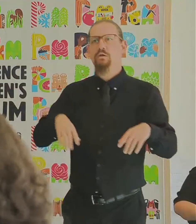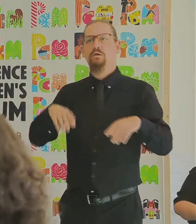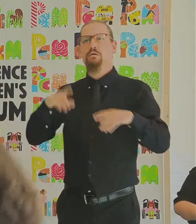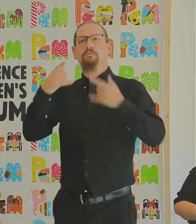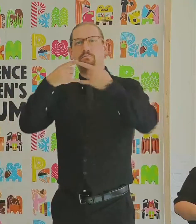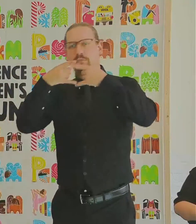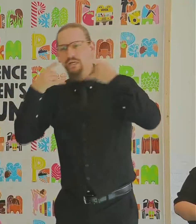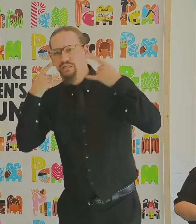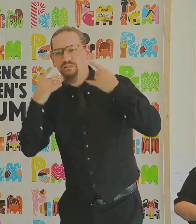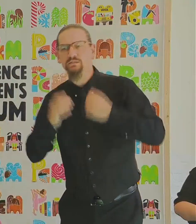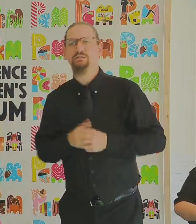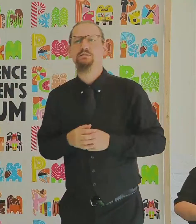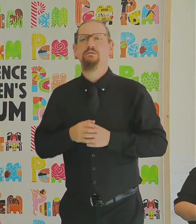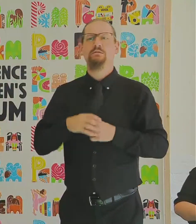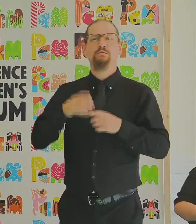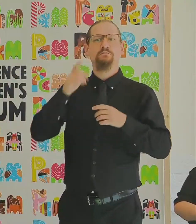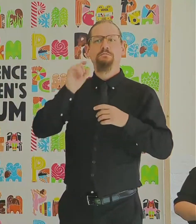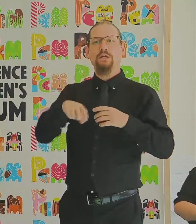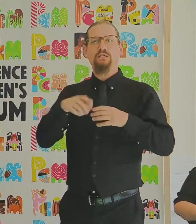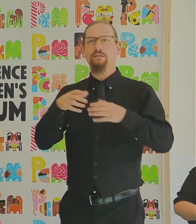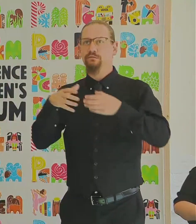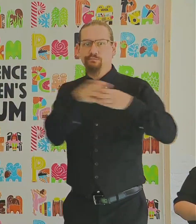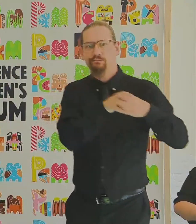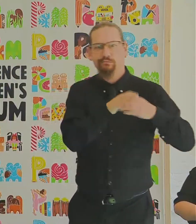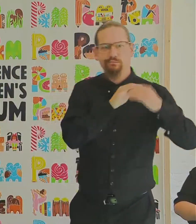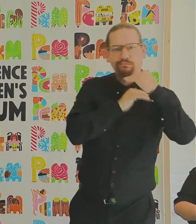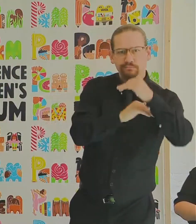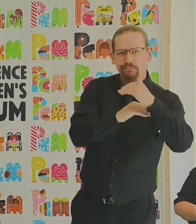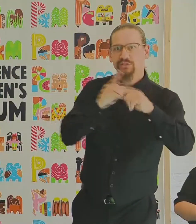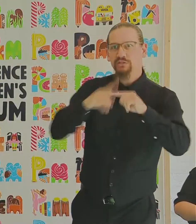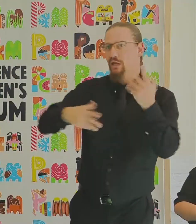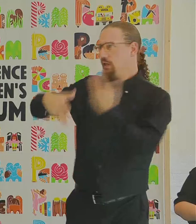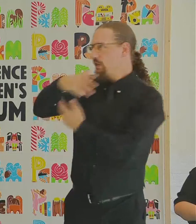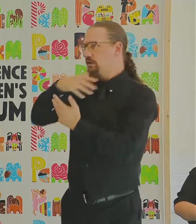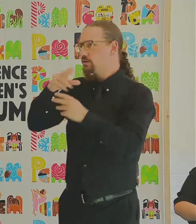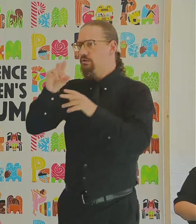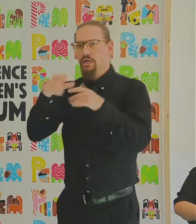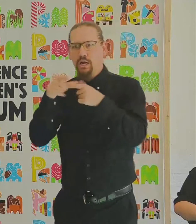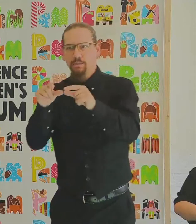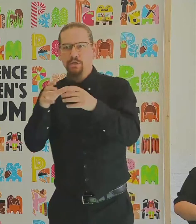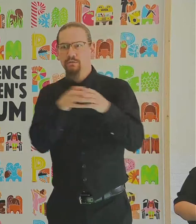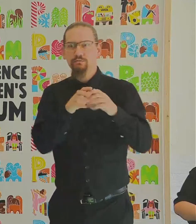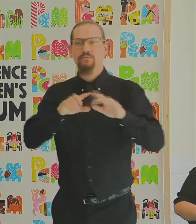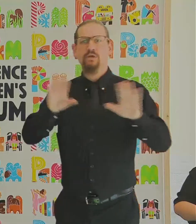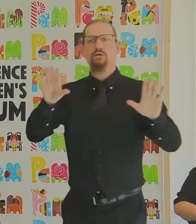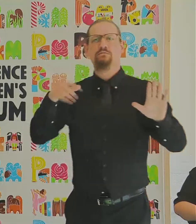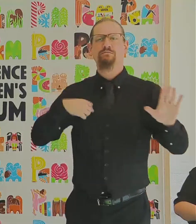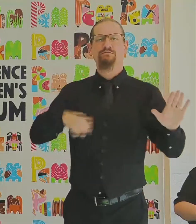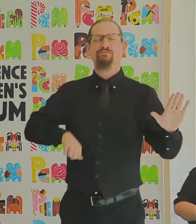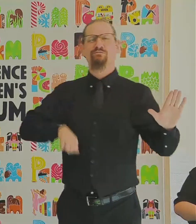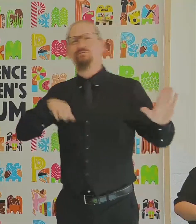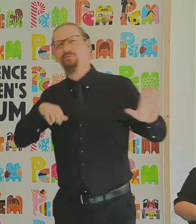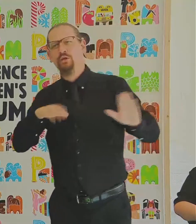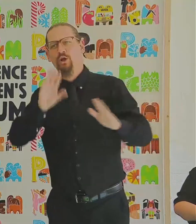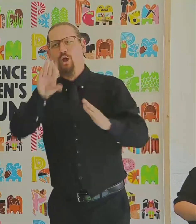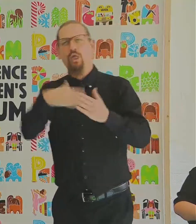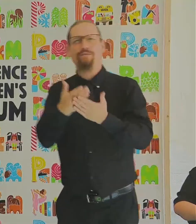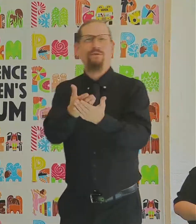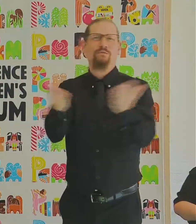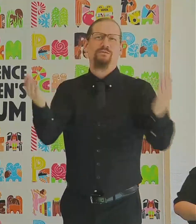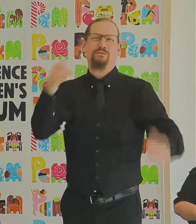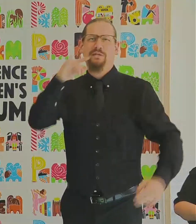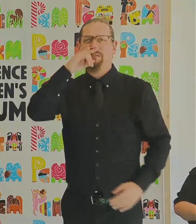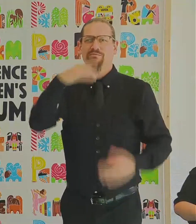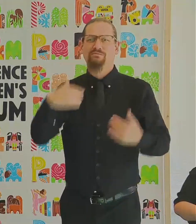go. I have to say, I am so proud of all of our state's children for what they've been able to accomplish in the last 18 months.